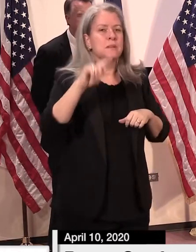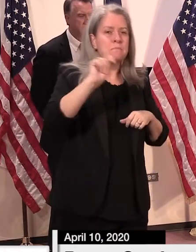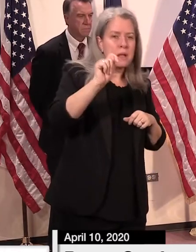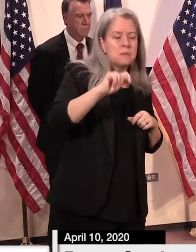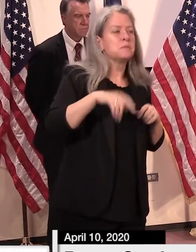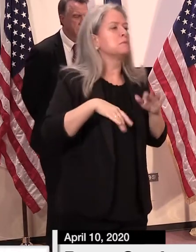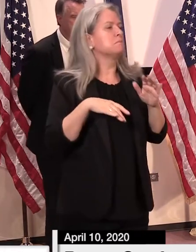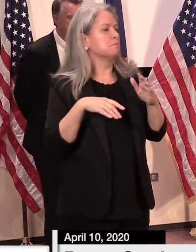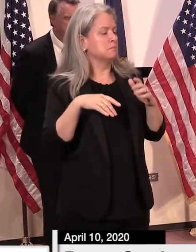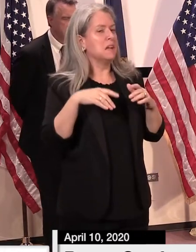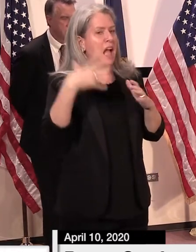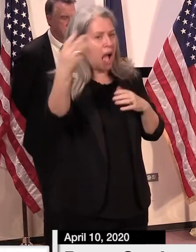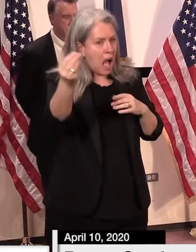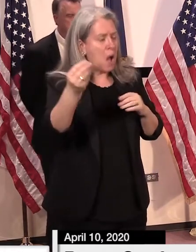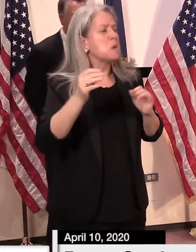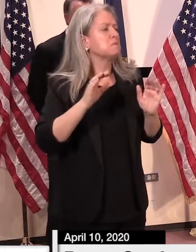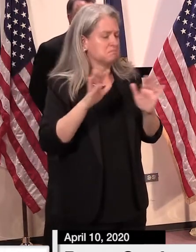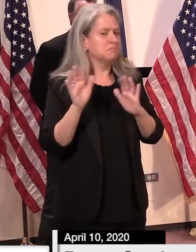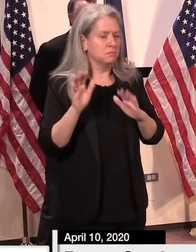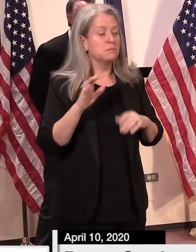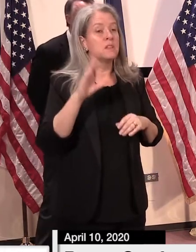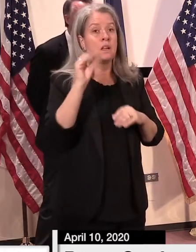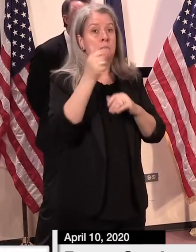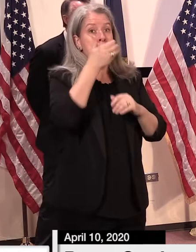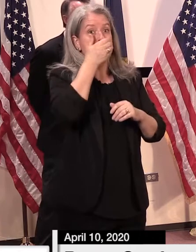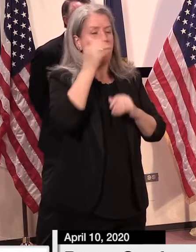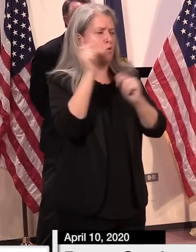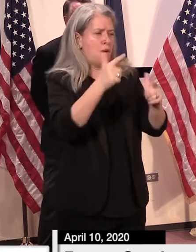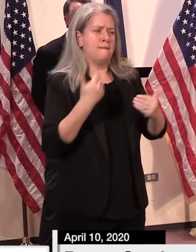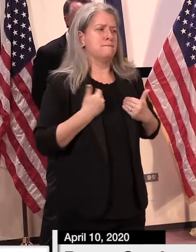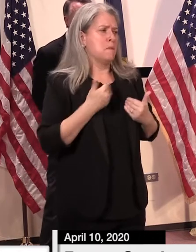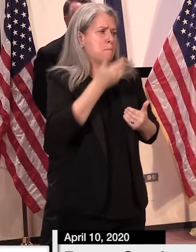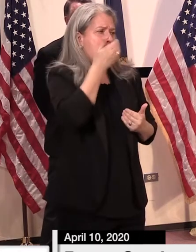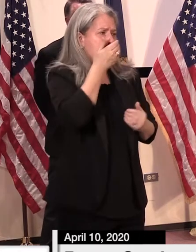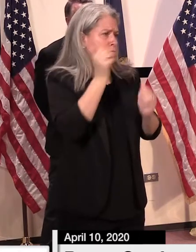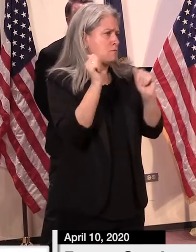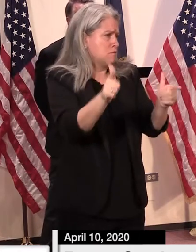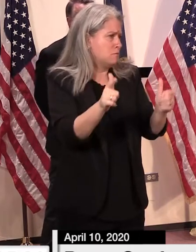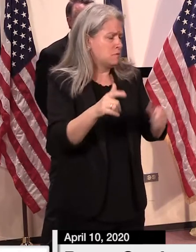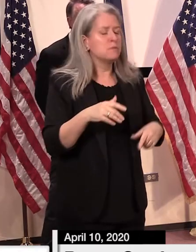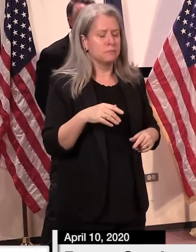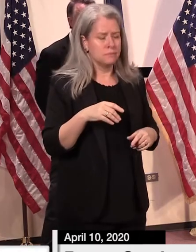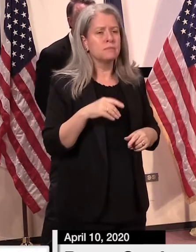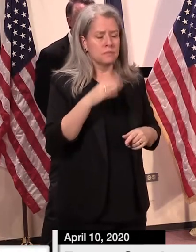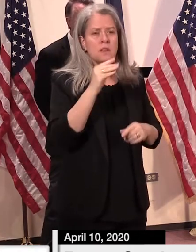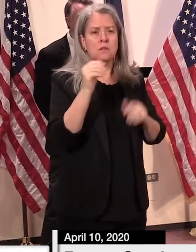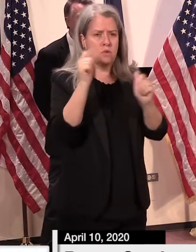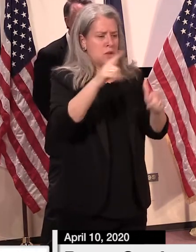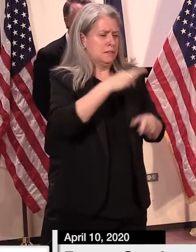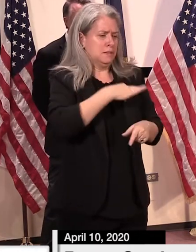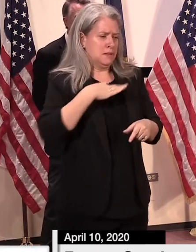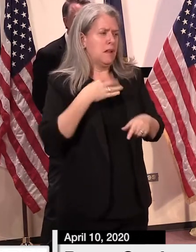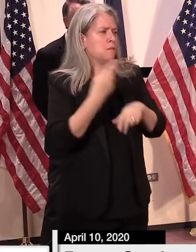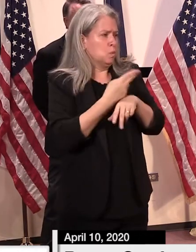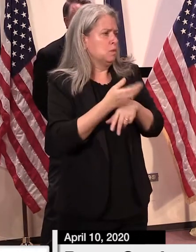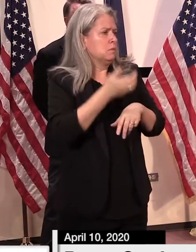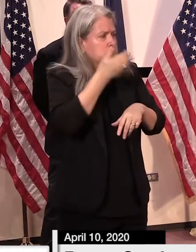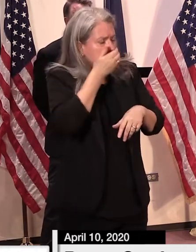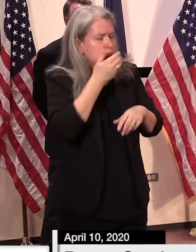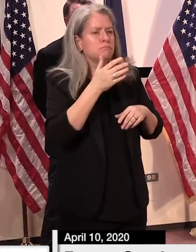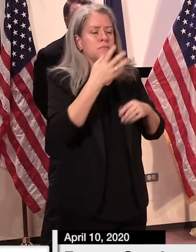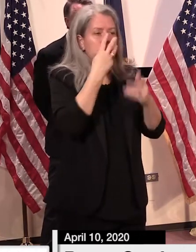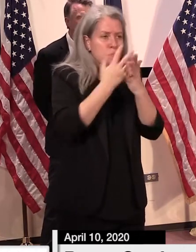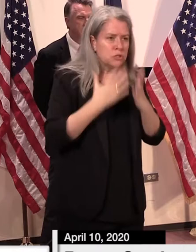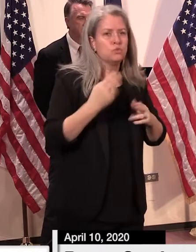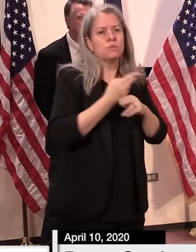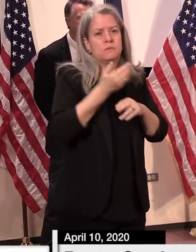protective masks have been delivered to all facility and are now being used by staff and inmates. One of